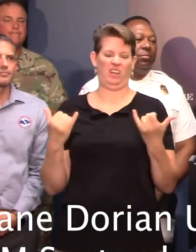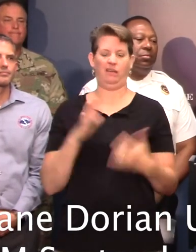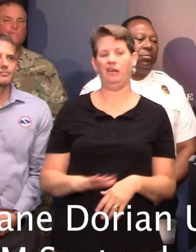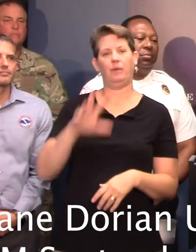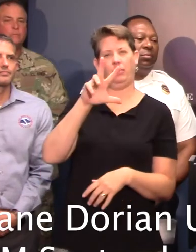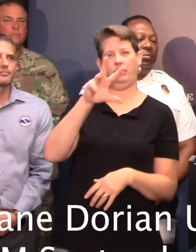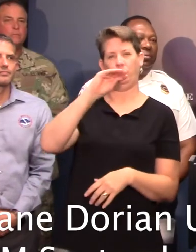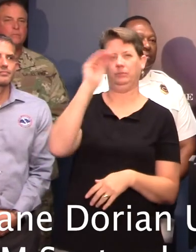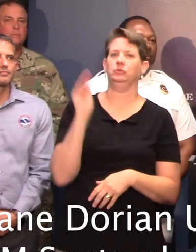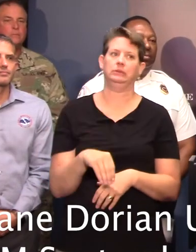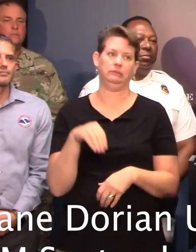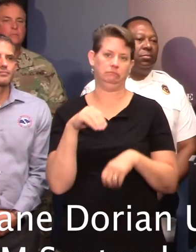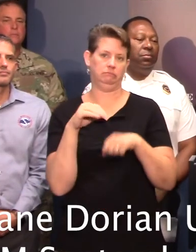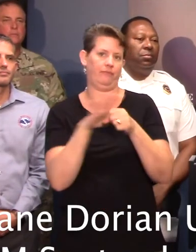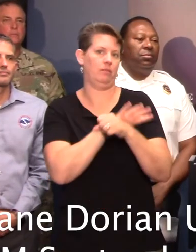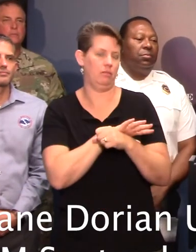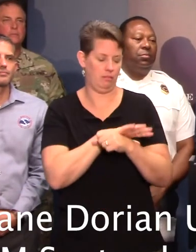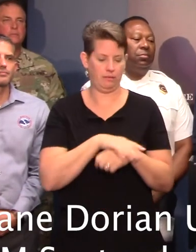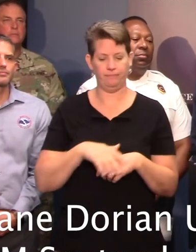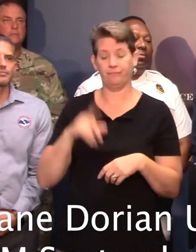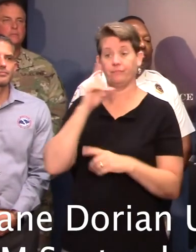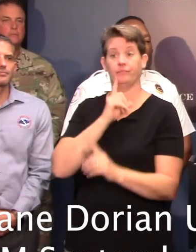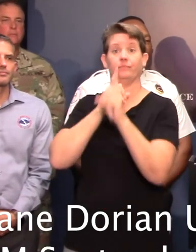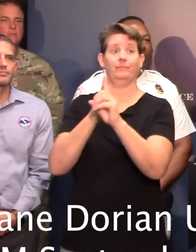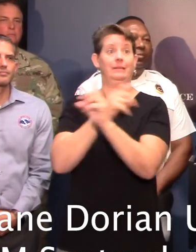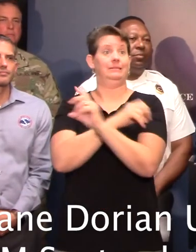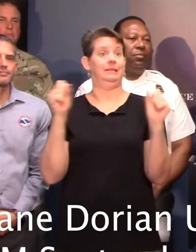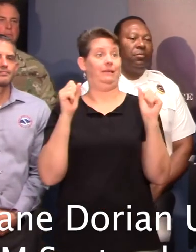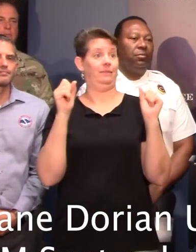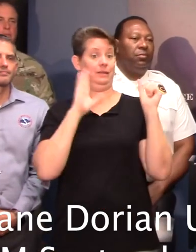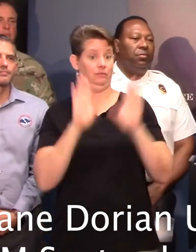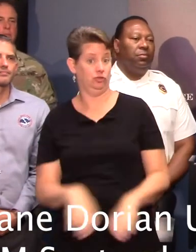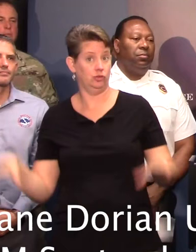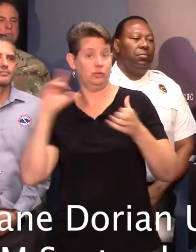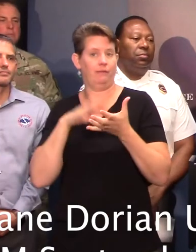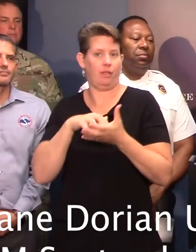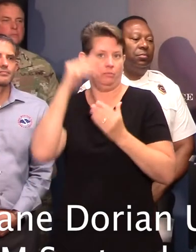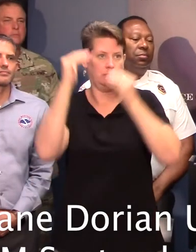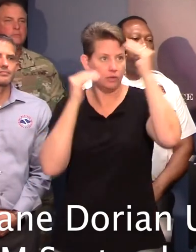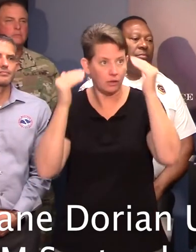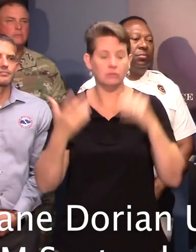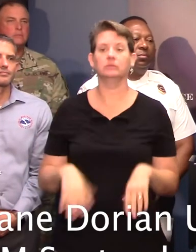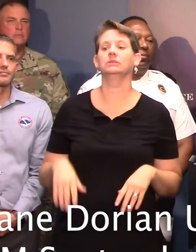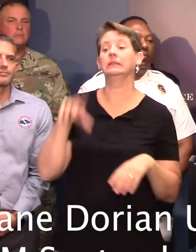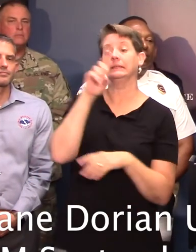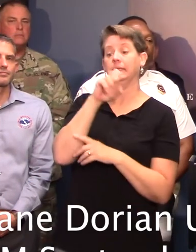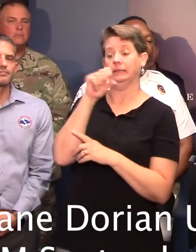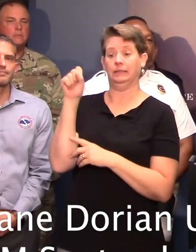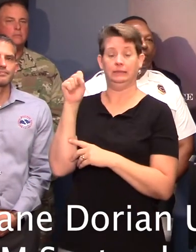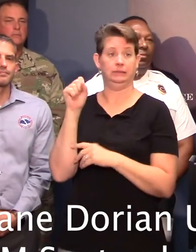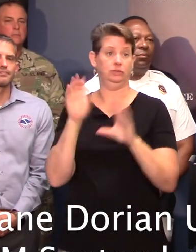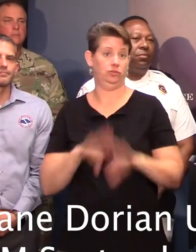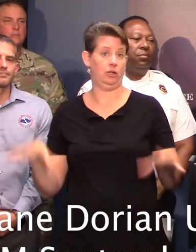capacity. Following our mission to provide for the safety and well-being of children, youth, and vulnerable adults, the DSS Child Welfare, Adult